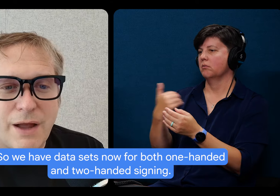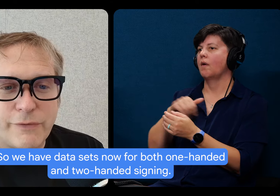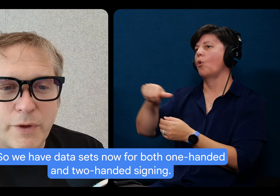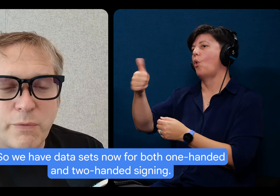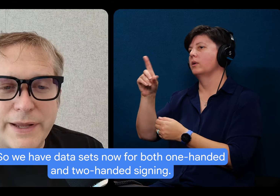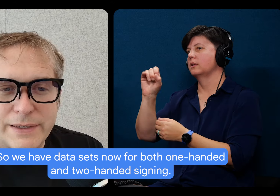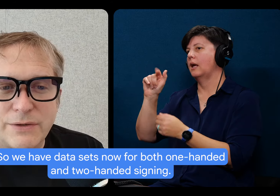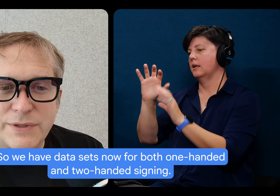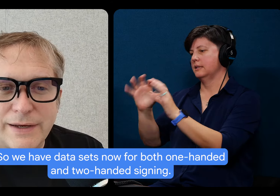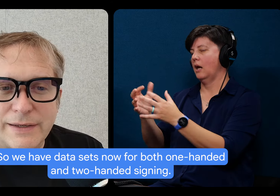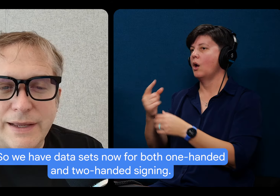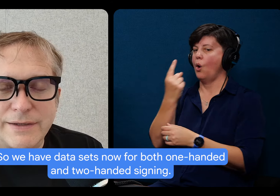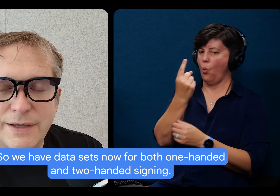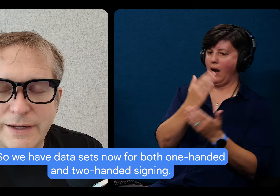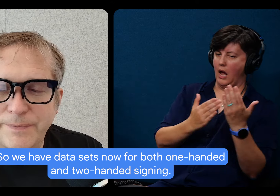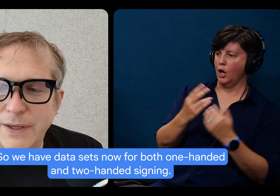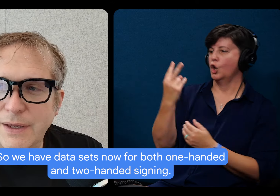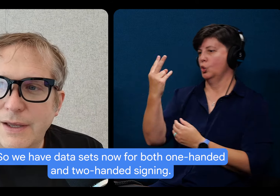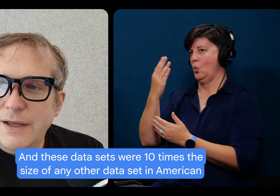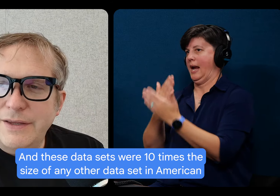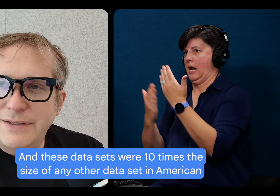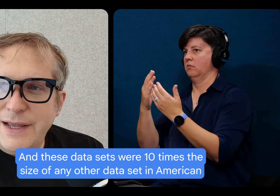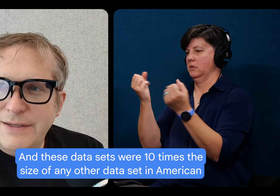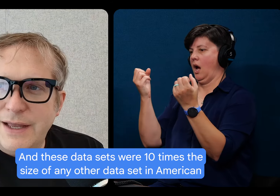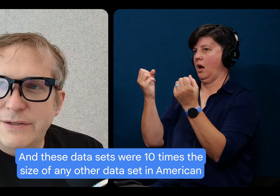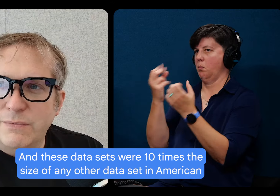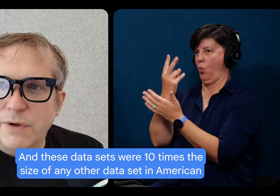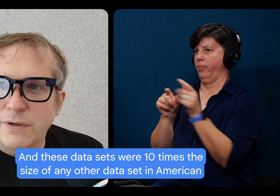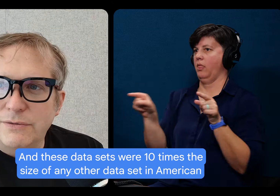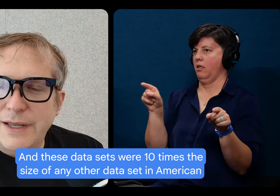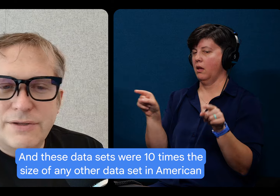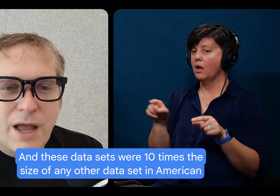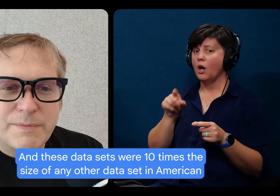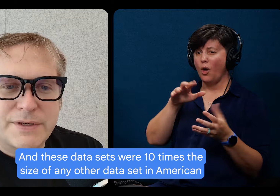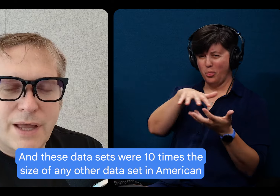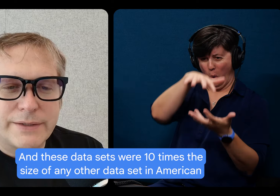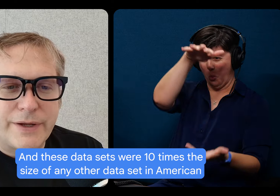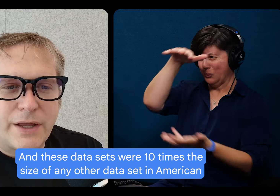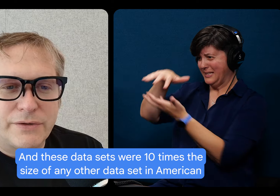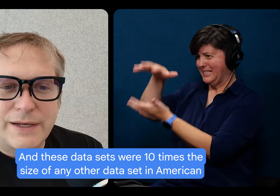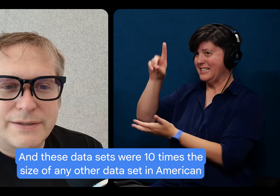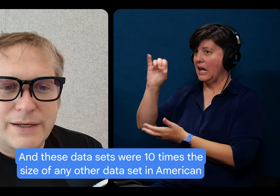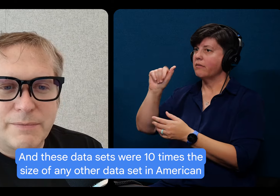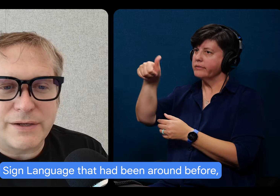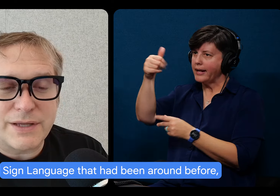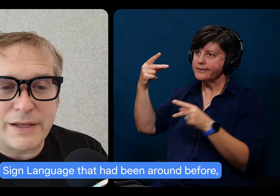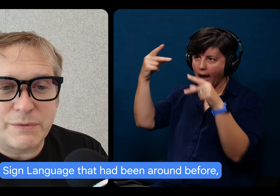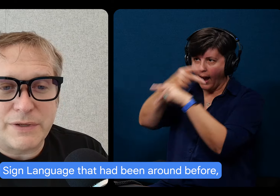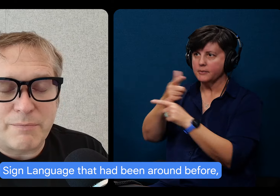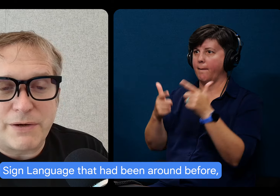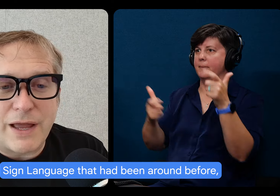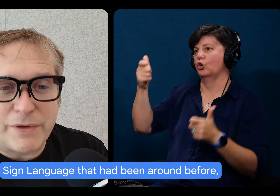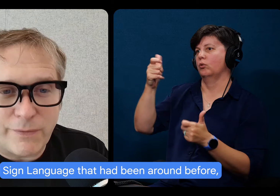sets now for both one handed and two handed signing. And these data sets were 10 times the size of any other data set in American sign